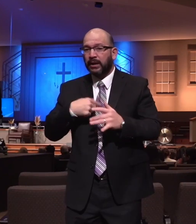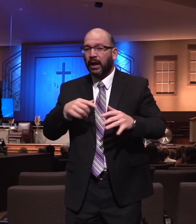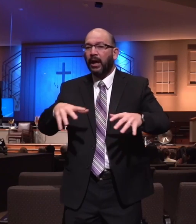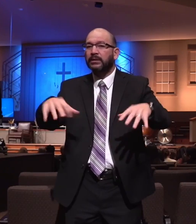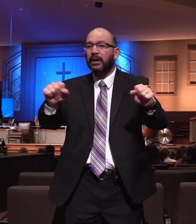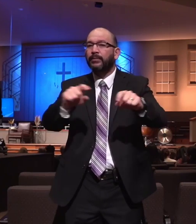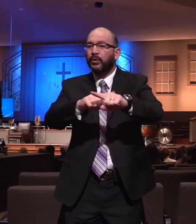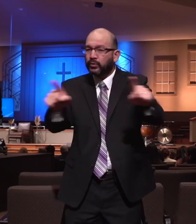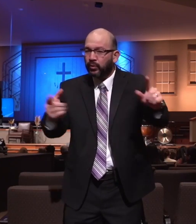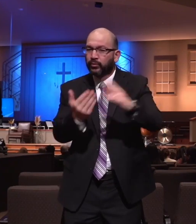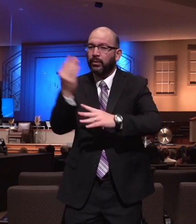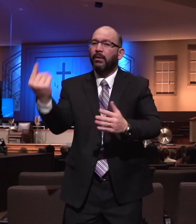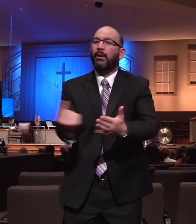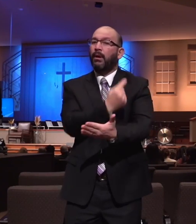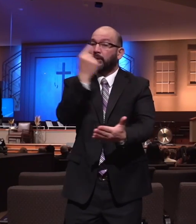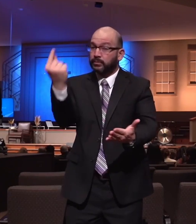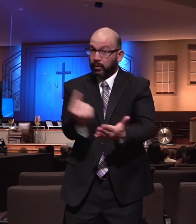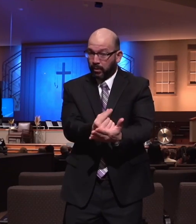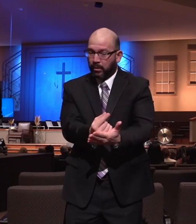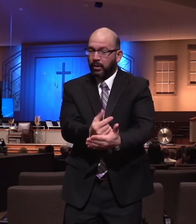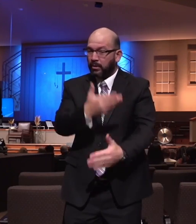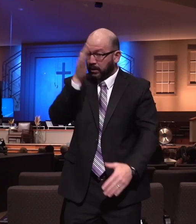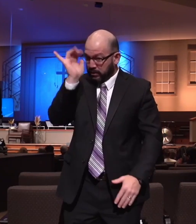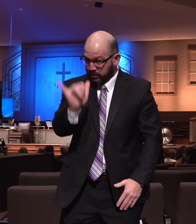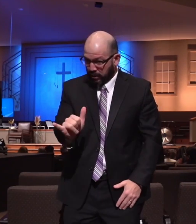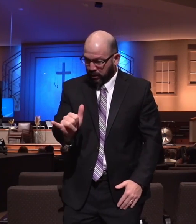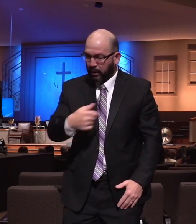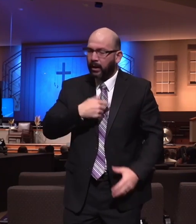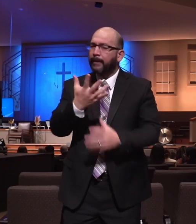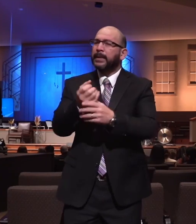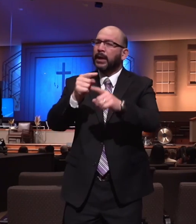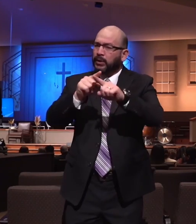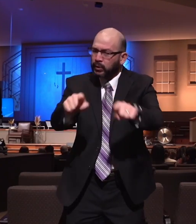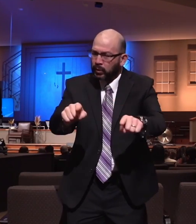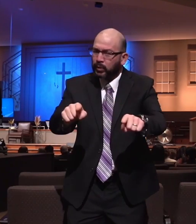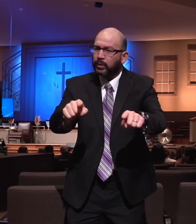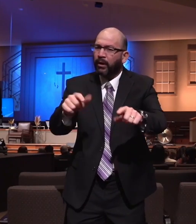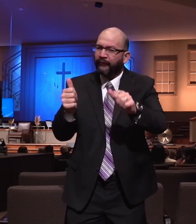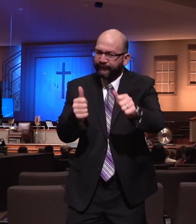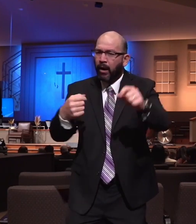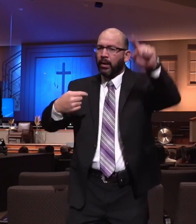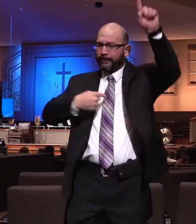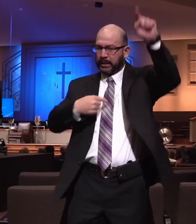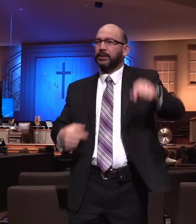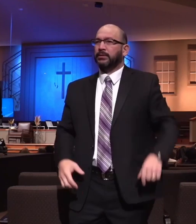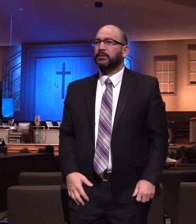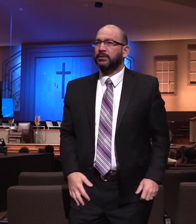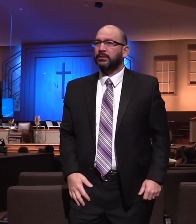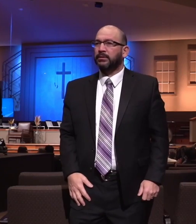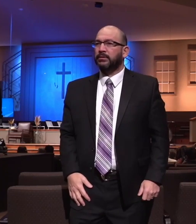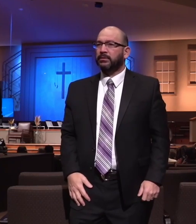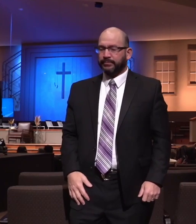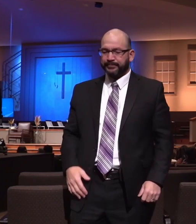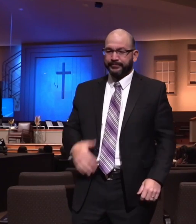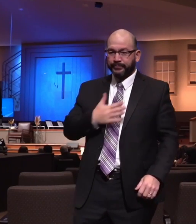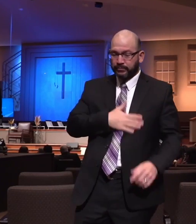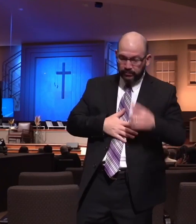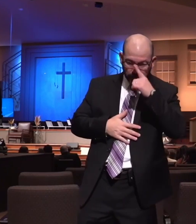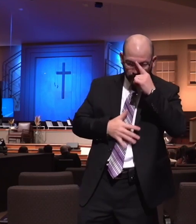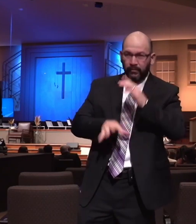through the gospel, wherefore I beseech you, be ye followers of me. Now, would you turn to that passage tonight quickly, 1 John